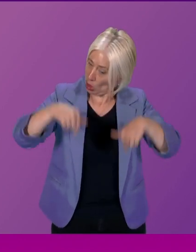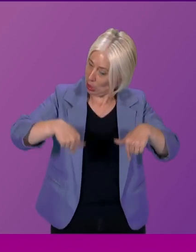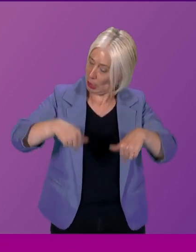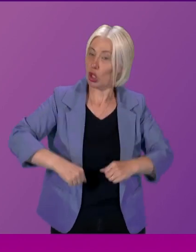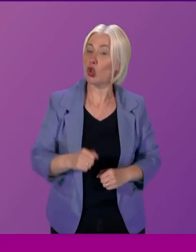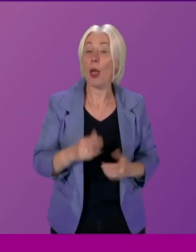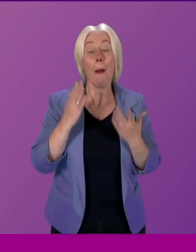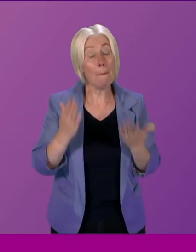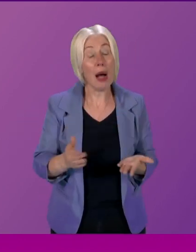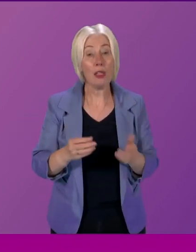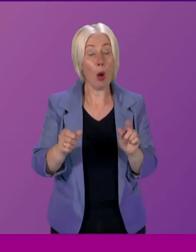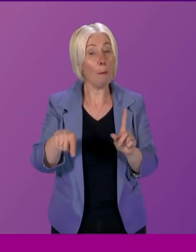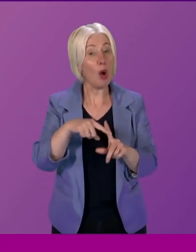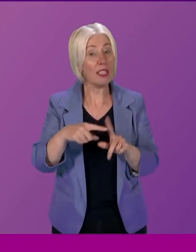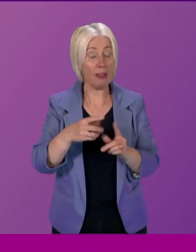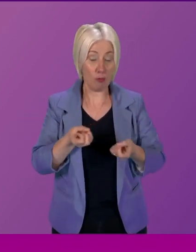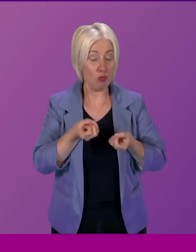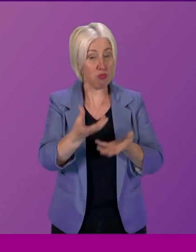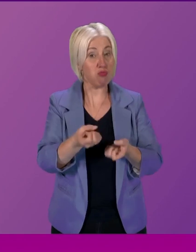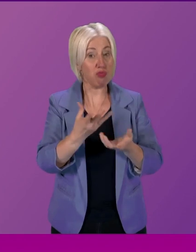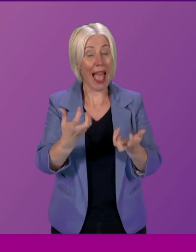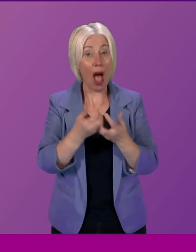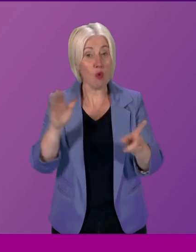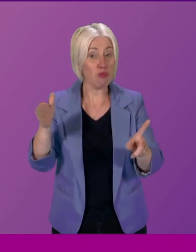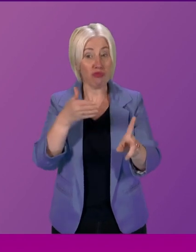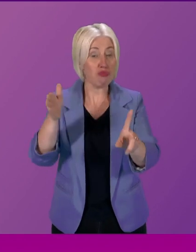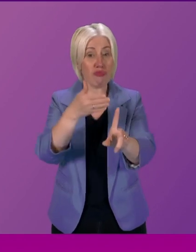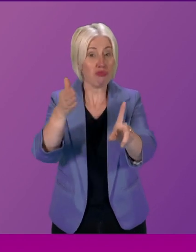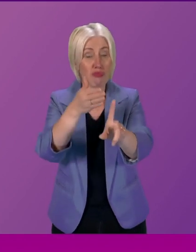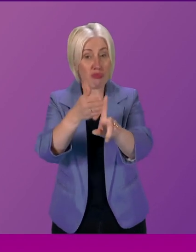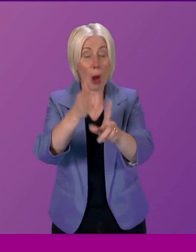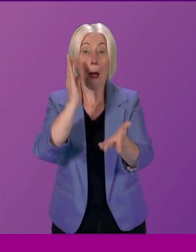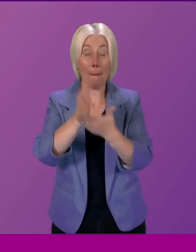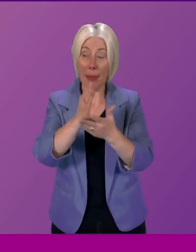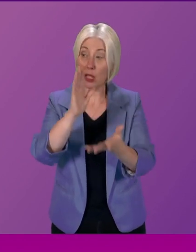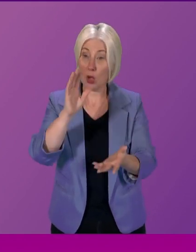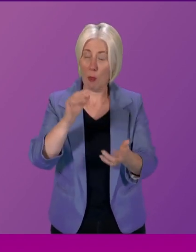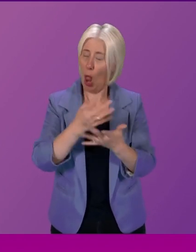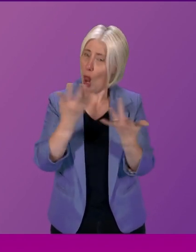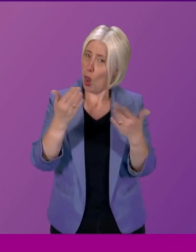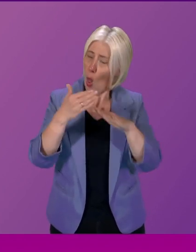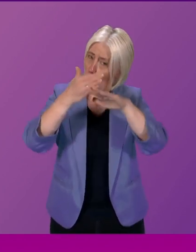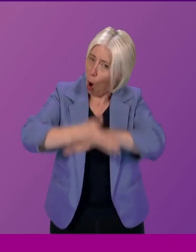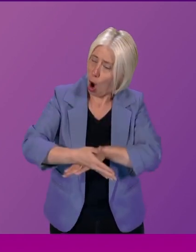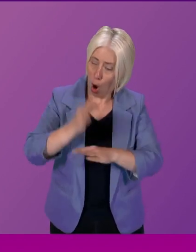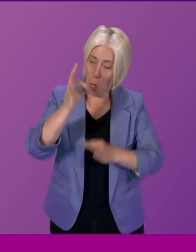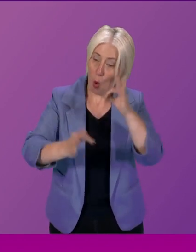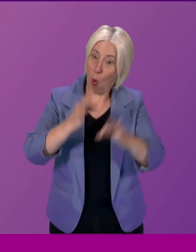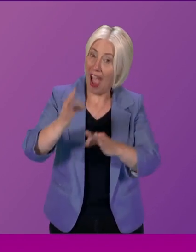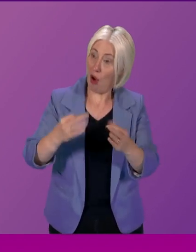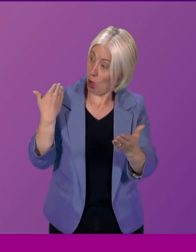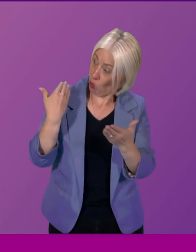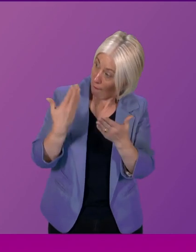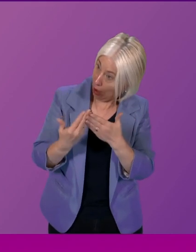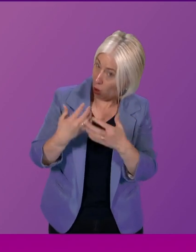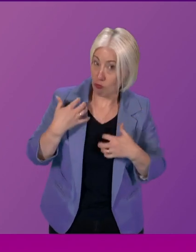also gives a positive contribution to where we're going and in conclusion much work has been done on the inquiry so far and I look forward to seeing the